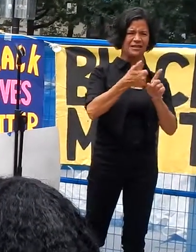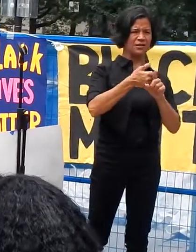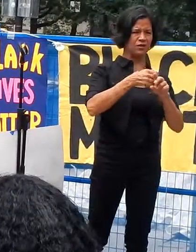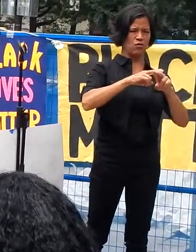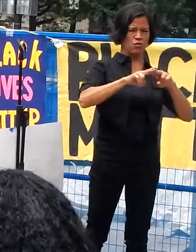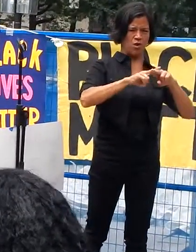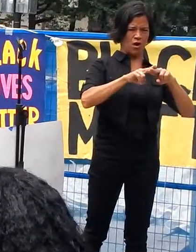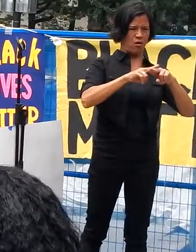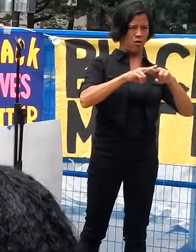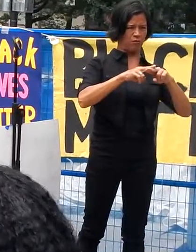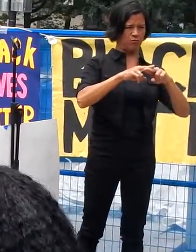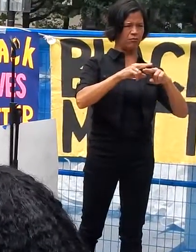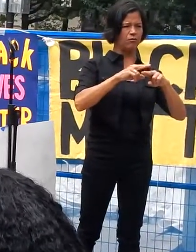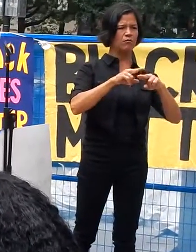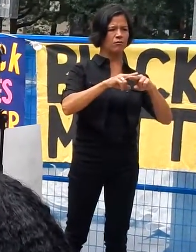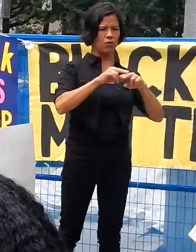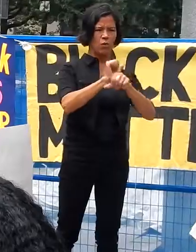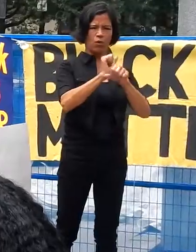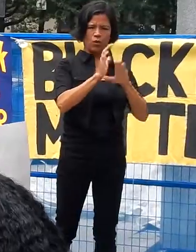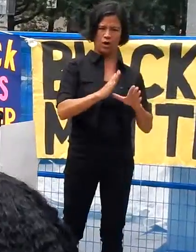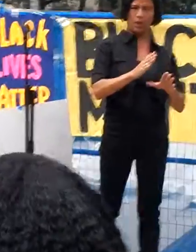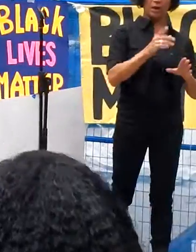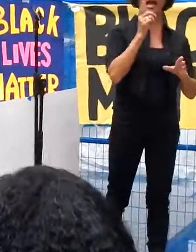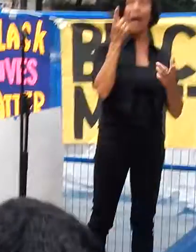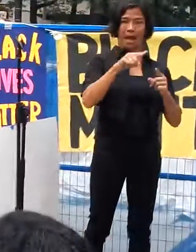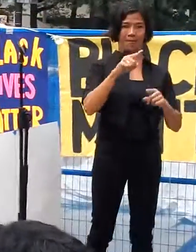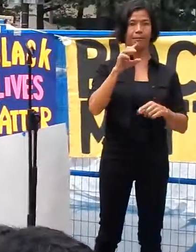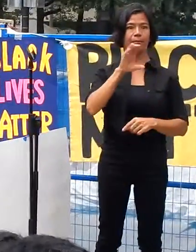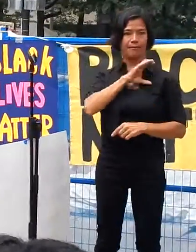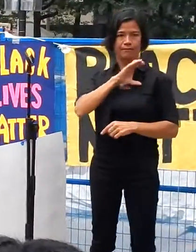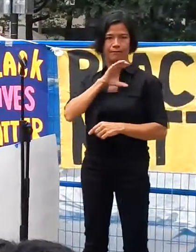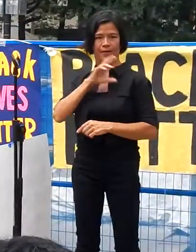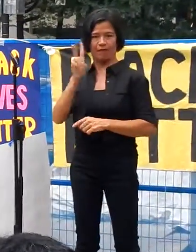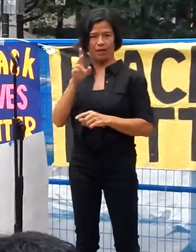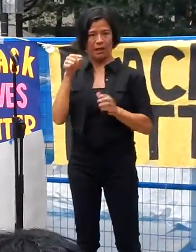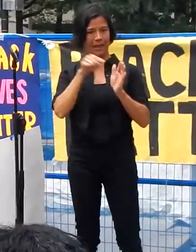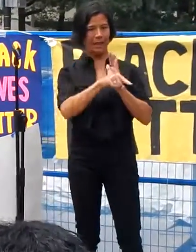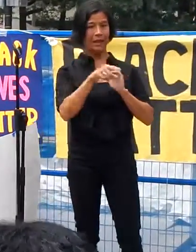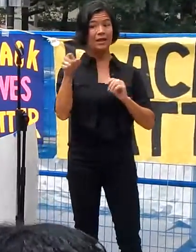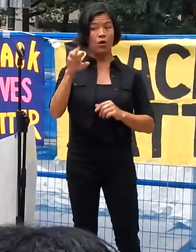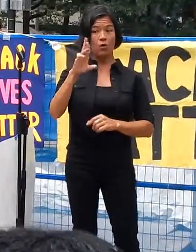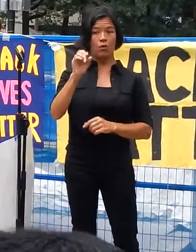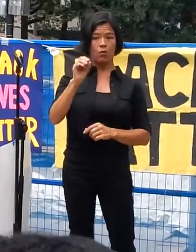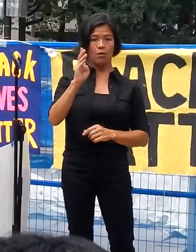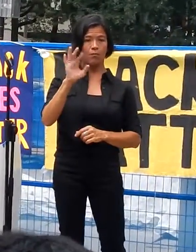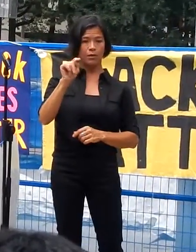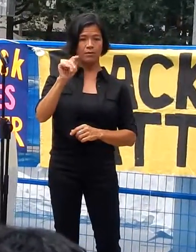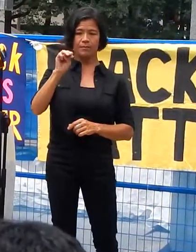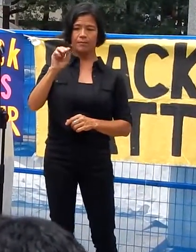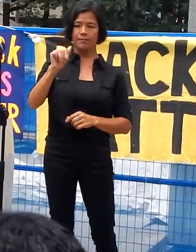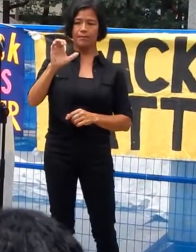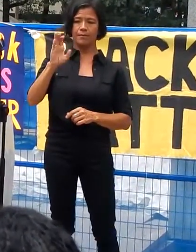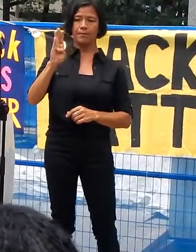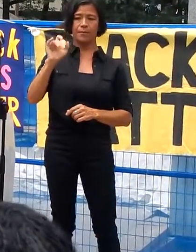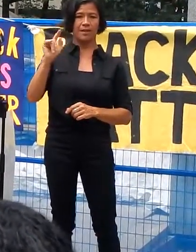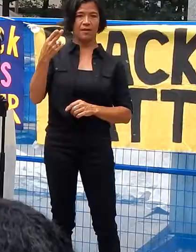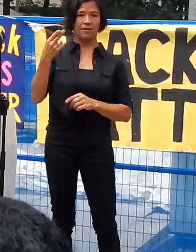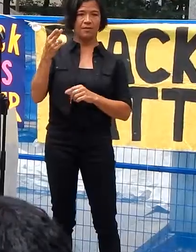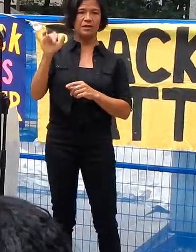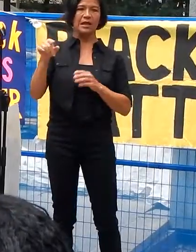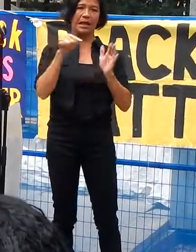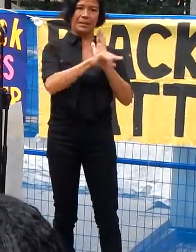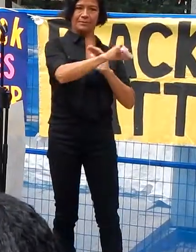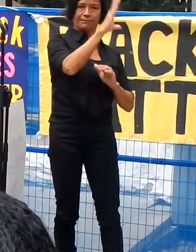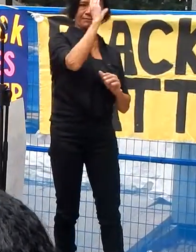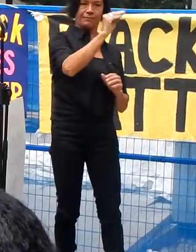who was charged by killing a Vancouver police constable Robert Macbeth. That congregation